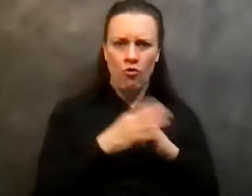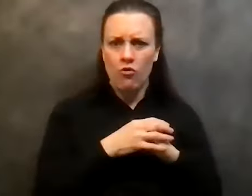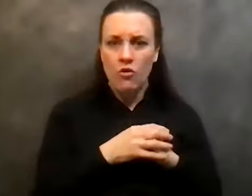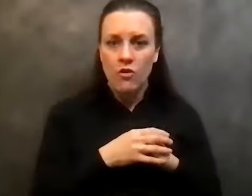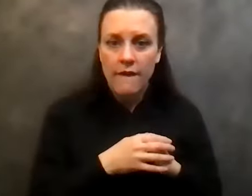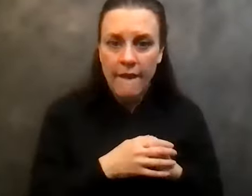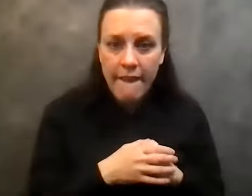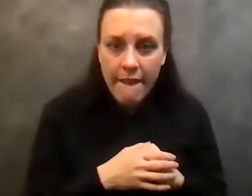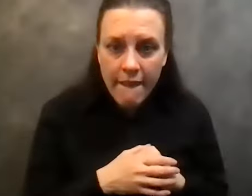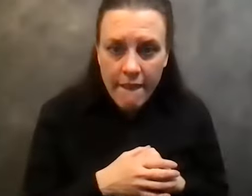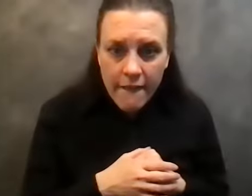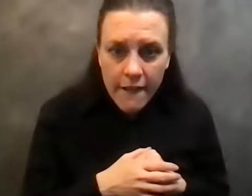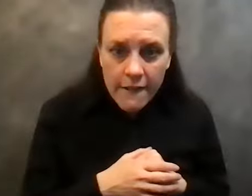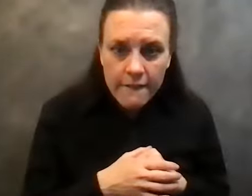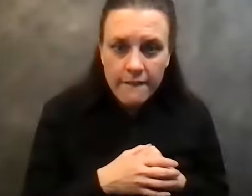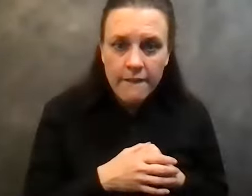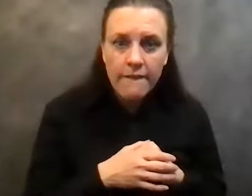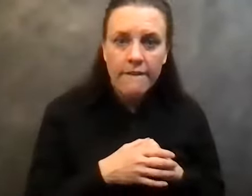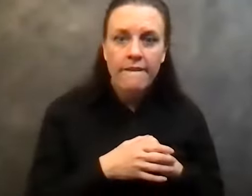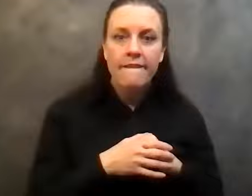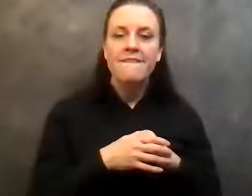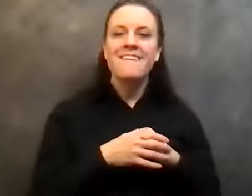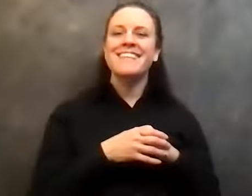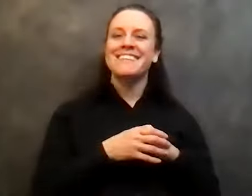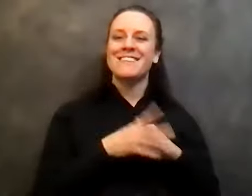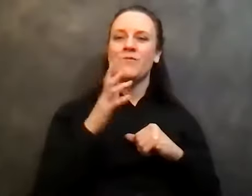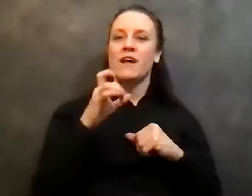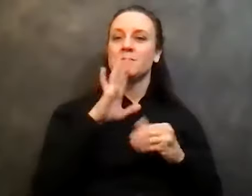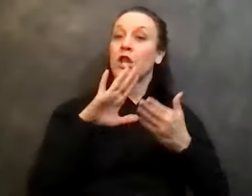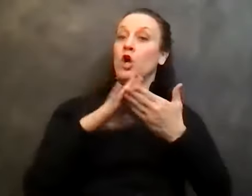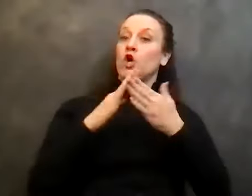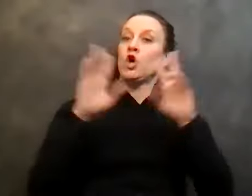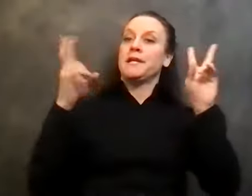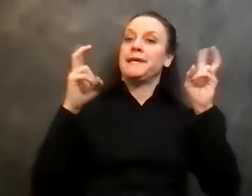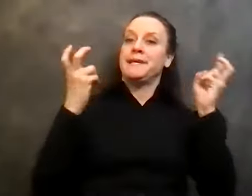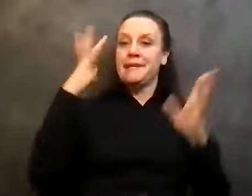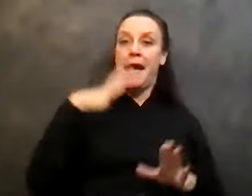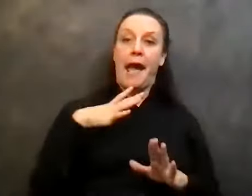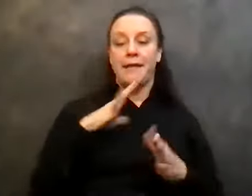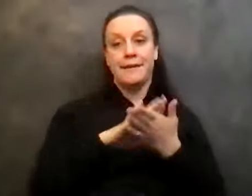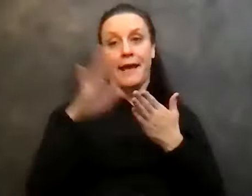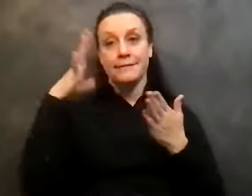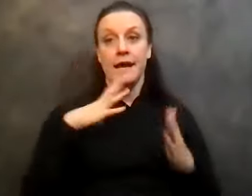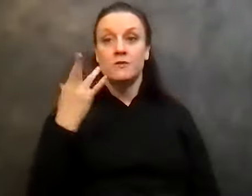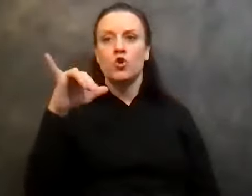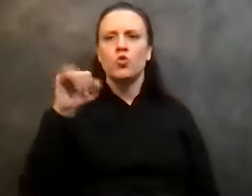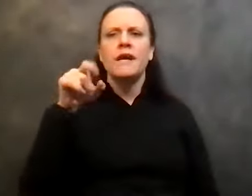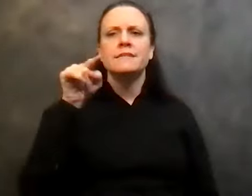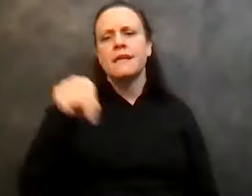And, uh, and there's somebody at the meeting who just wants him to be the cookie guy, you know? So, Chris, you know, I'm going to have to let you go,